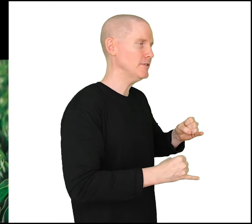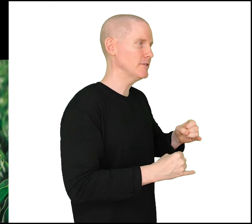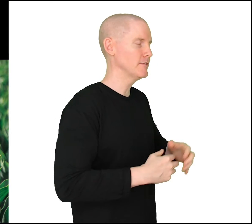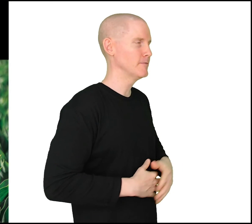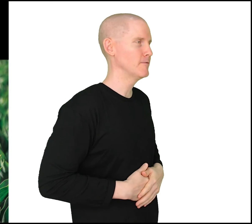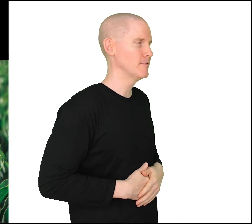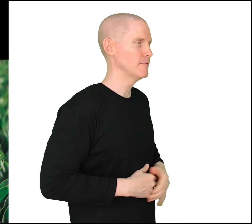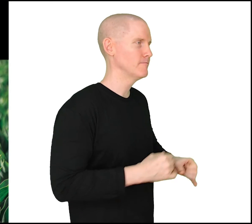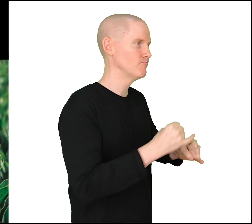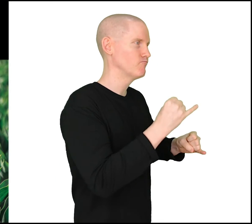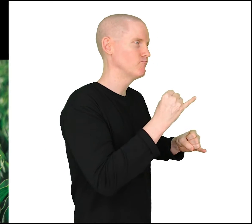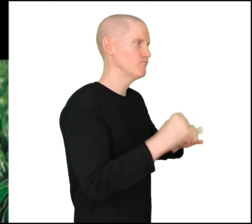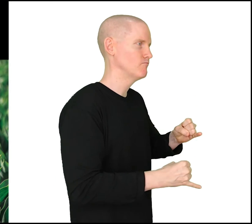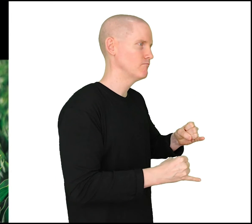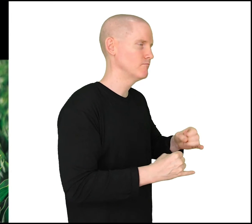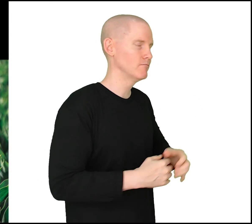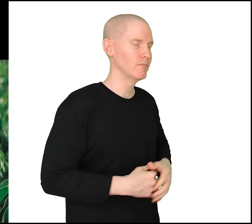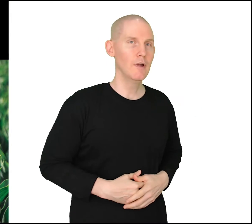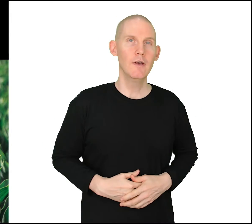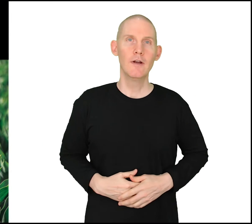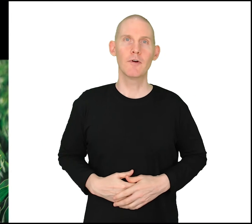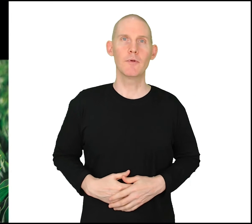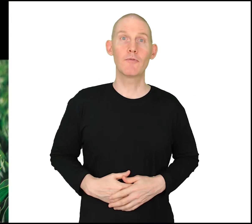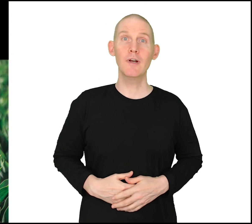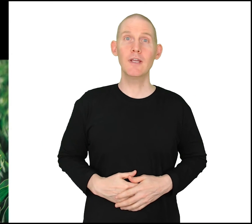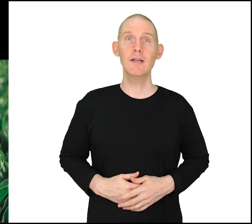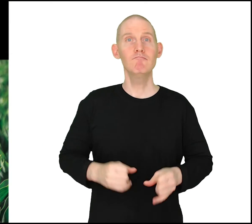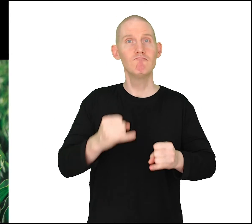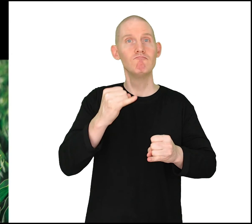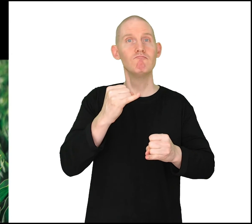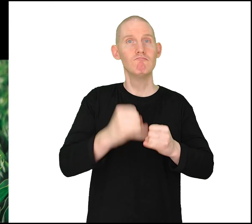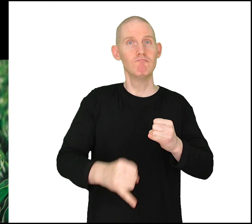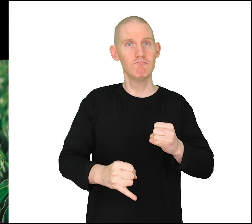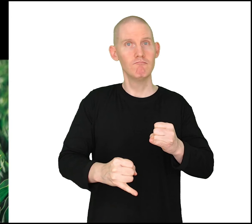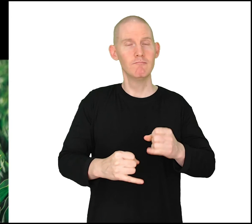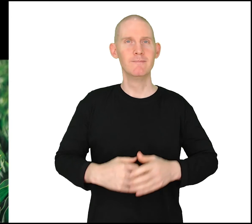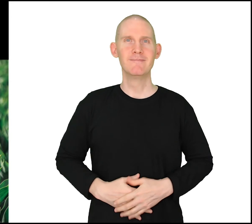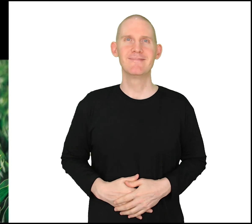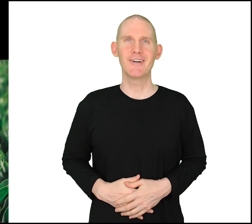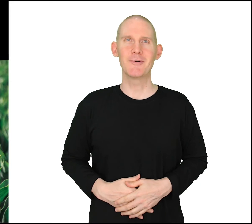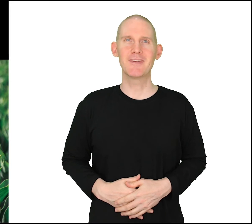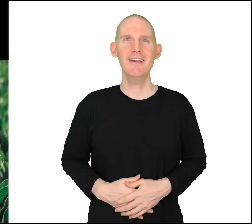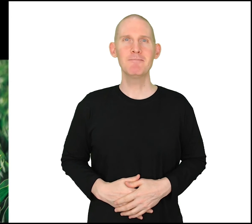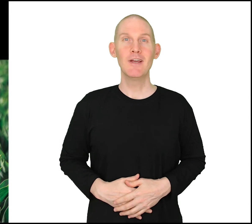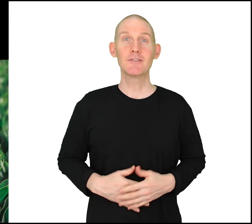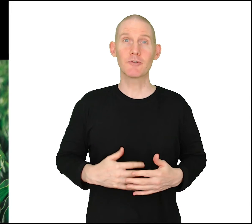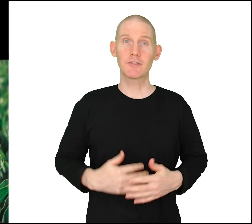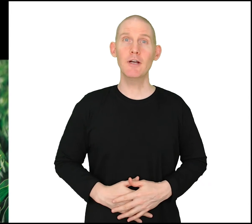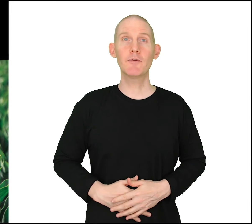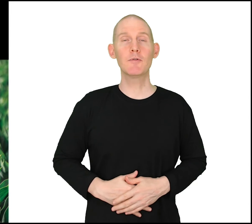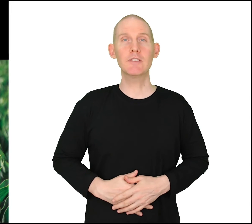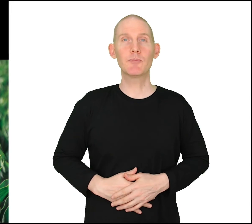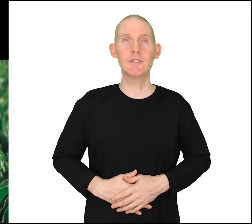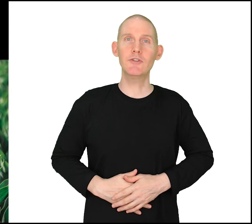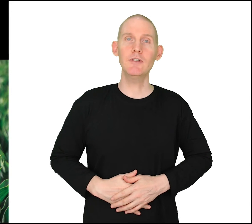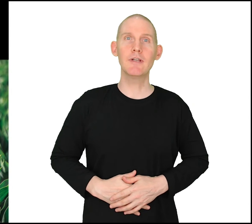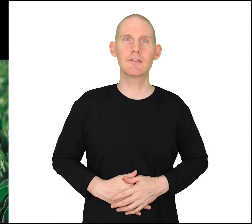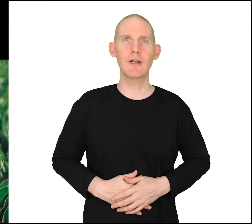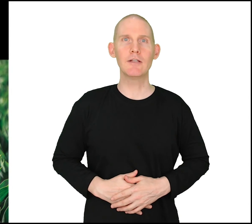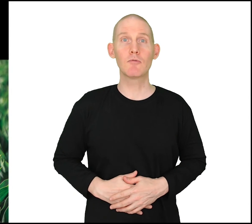from the front again okay so starting from the rest position let's sign three